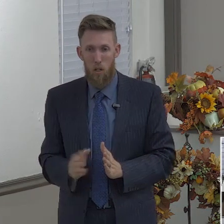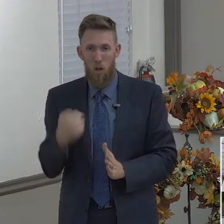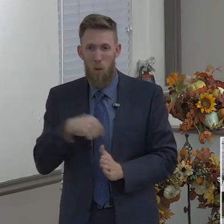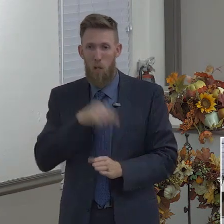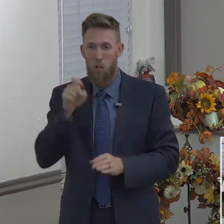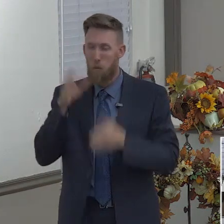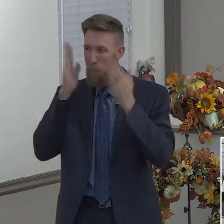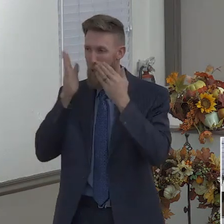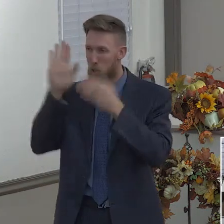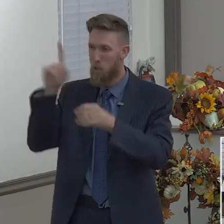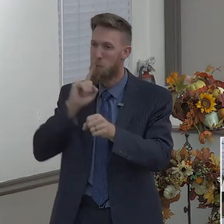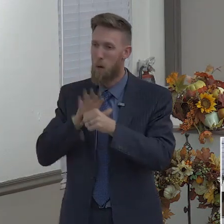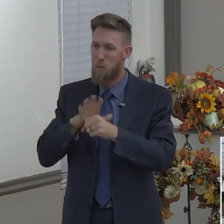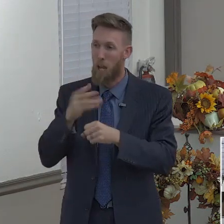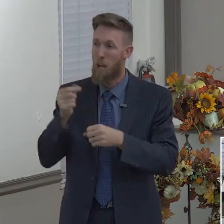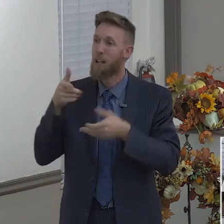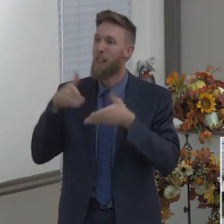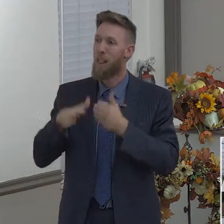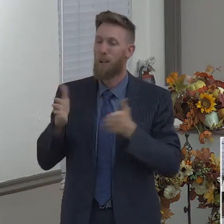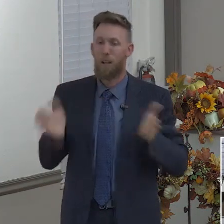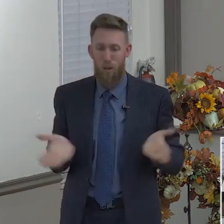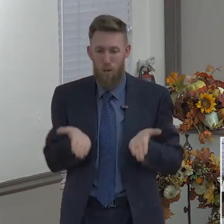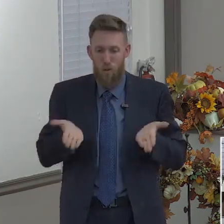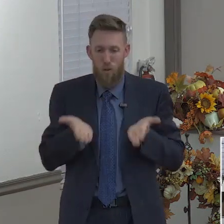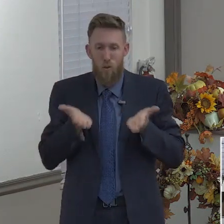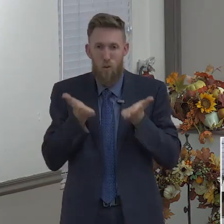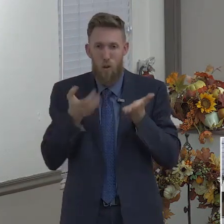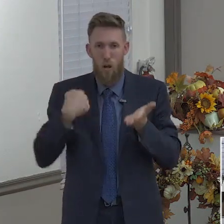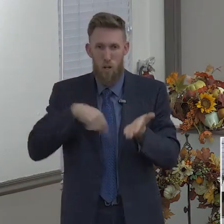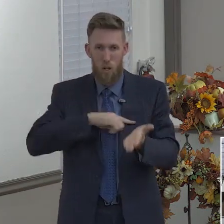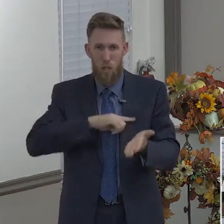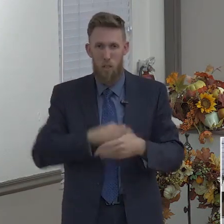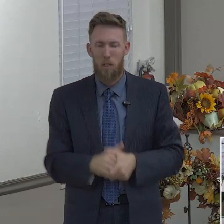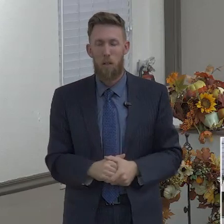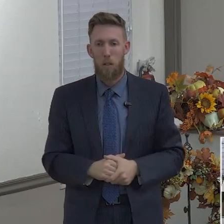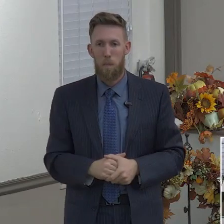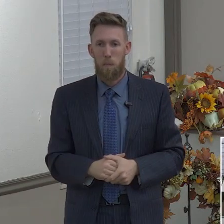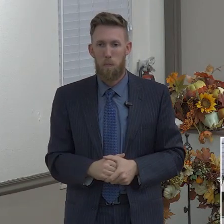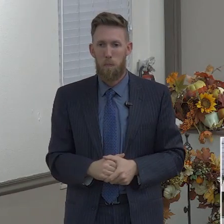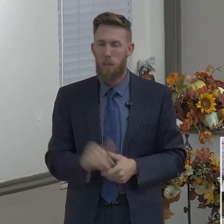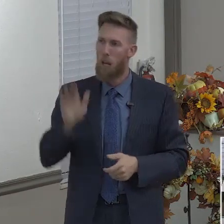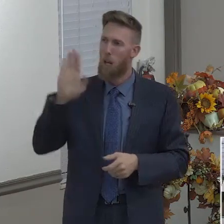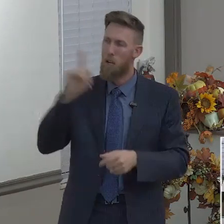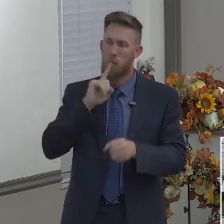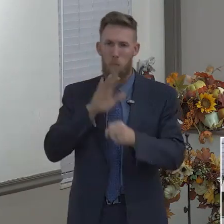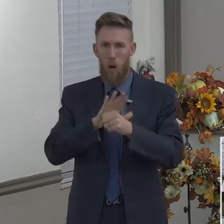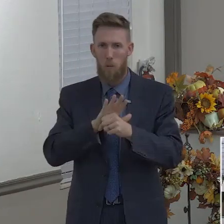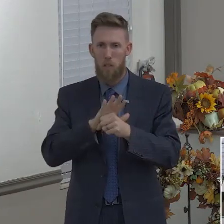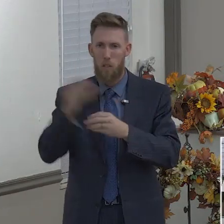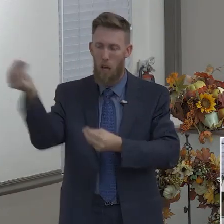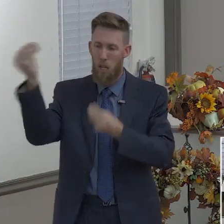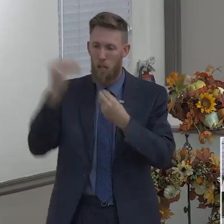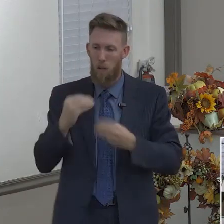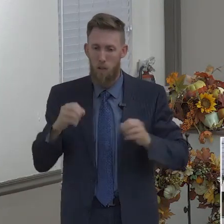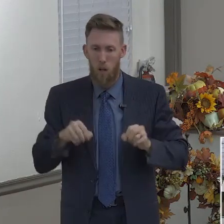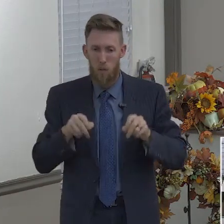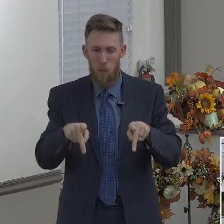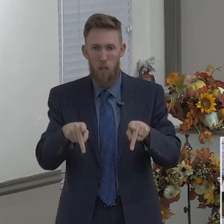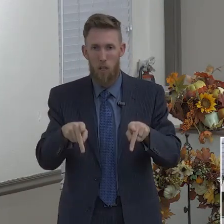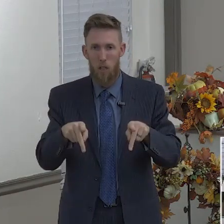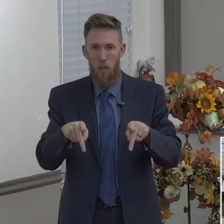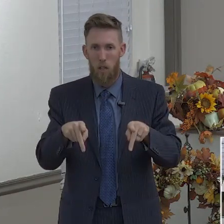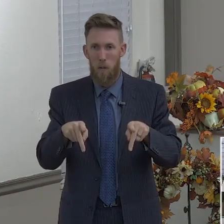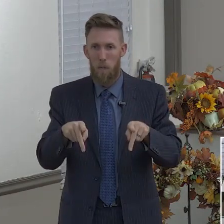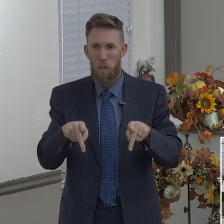by these promises that give us the opportunity to partake of the divine nature. Verse